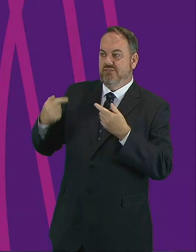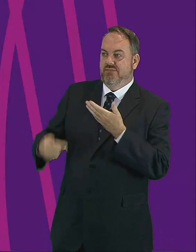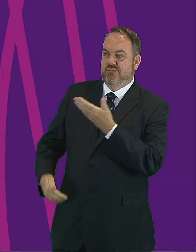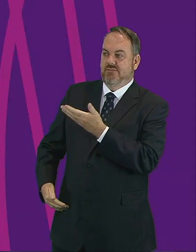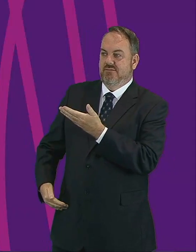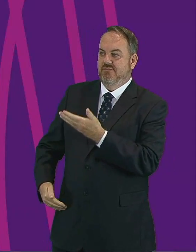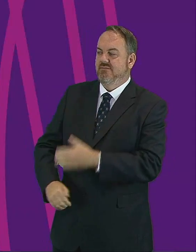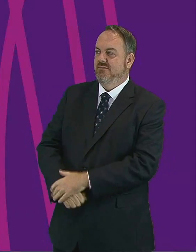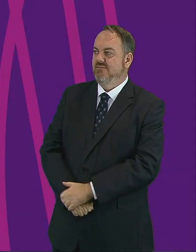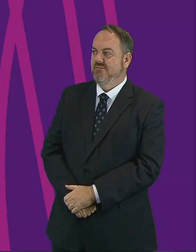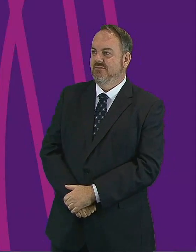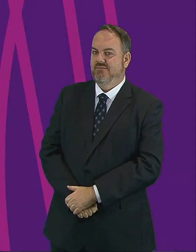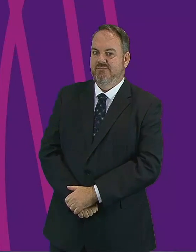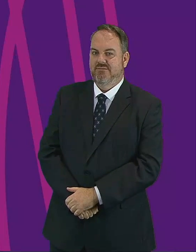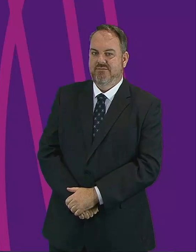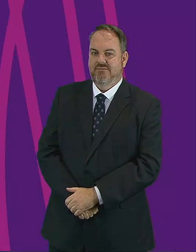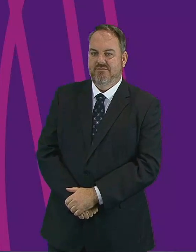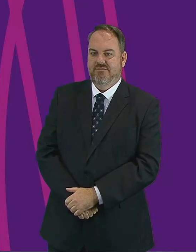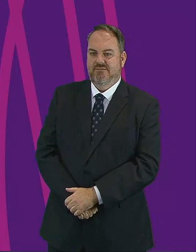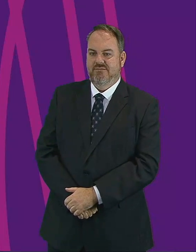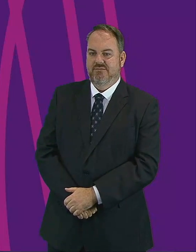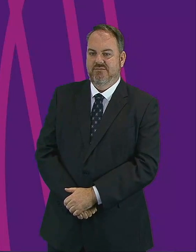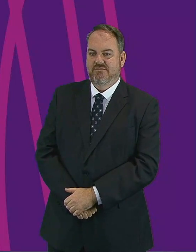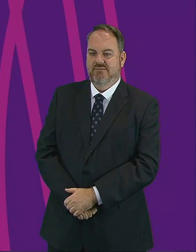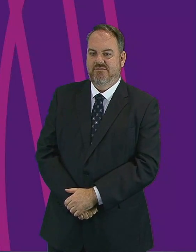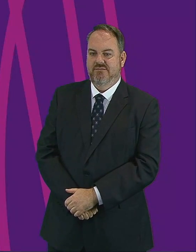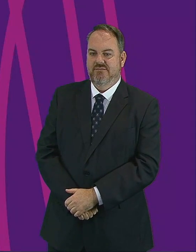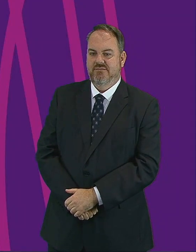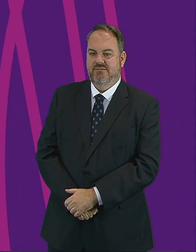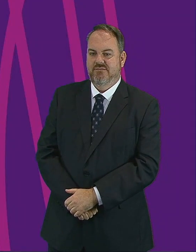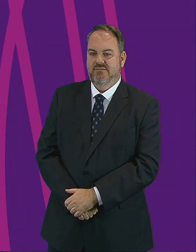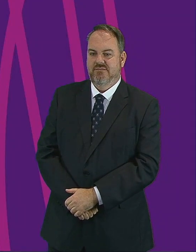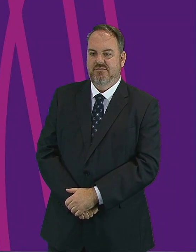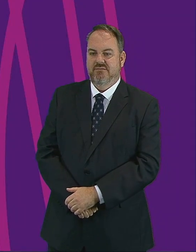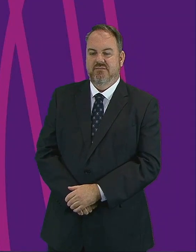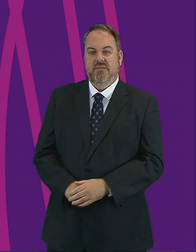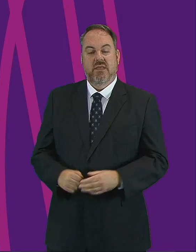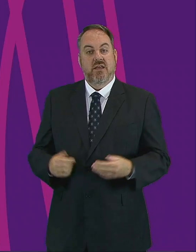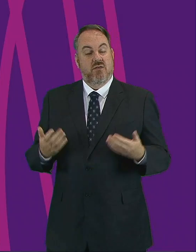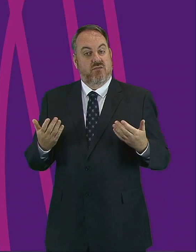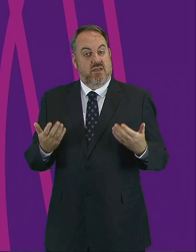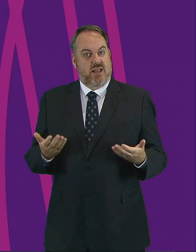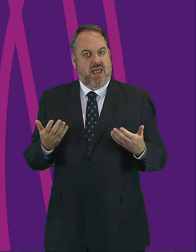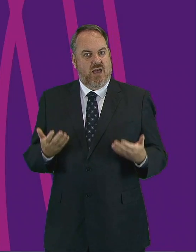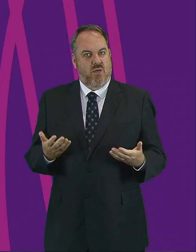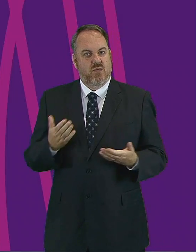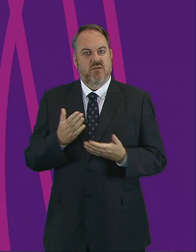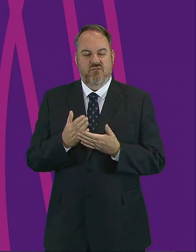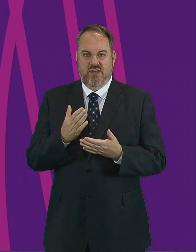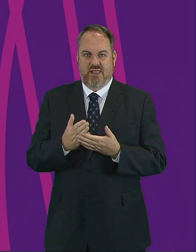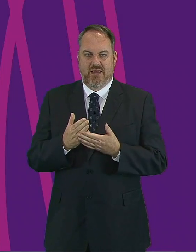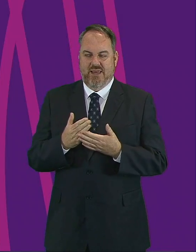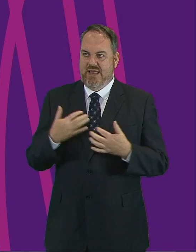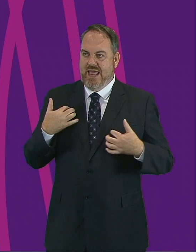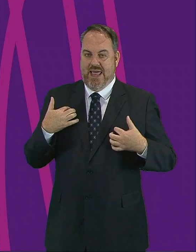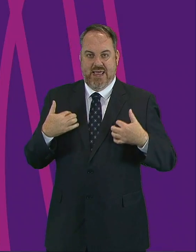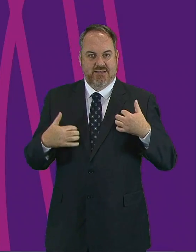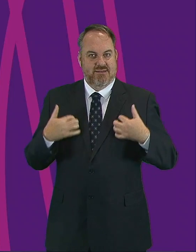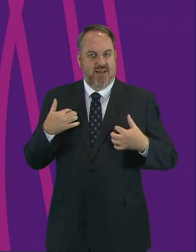Mr. Moon, this must be an exciting day for you all,